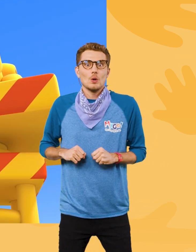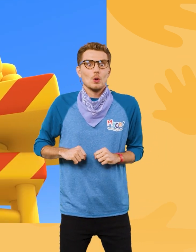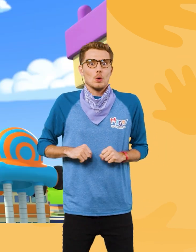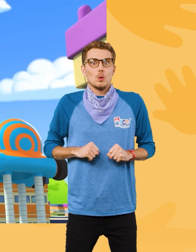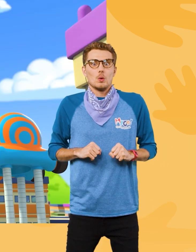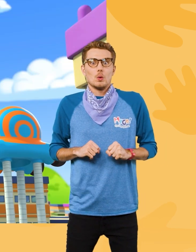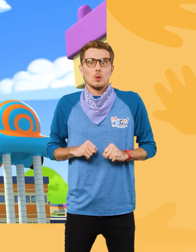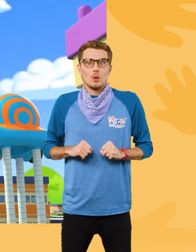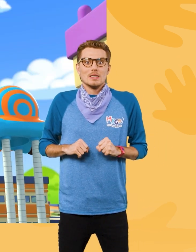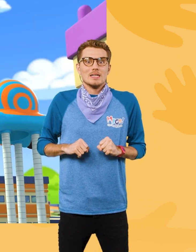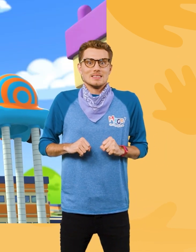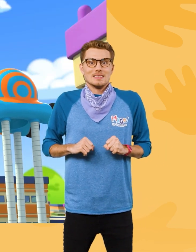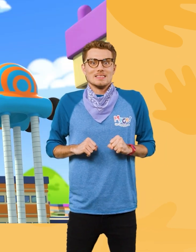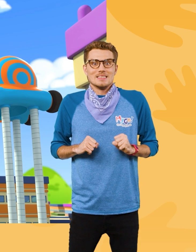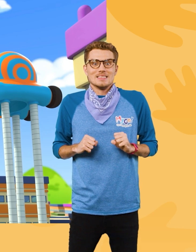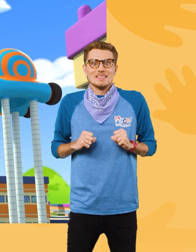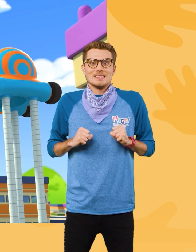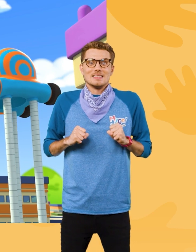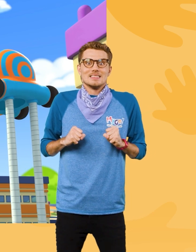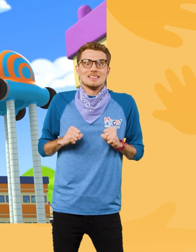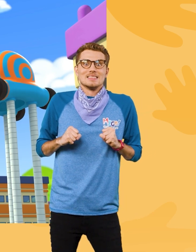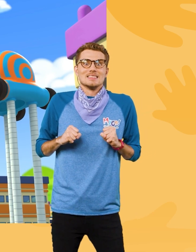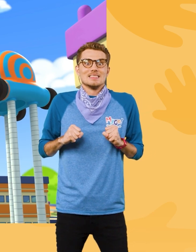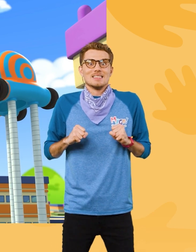I'm doing it! I'm really doing it!